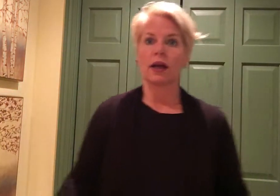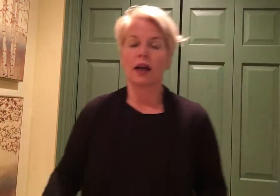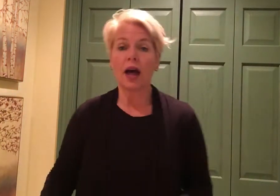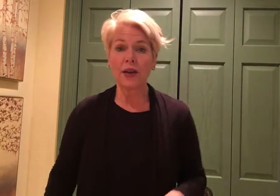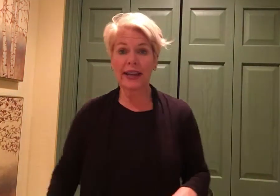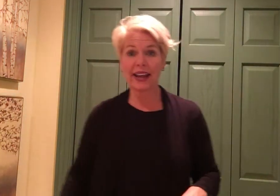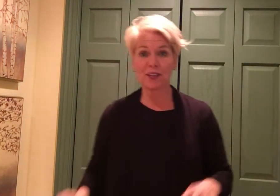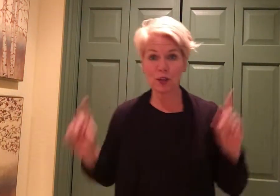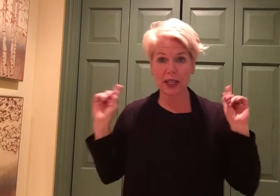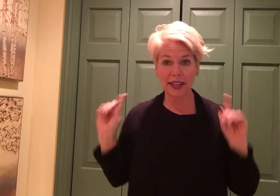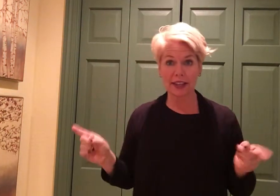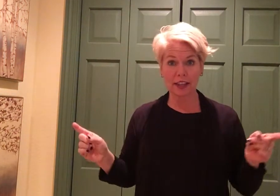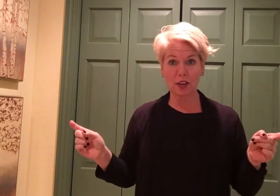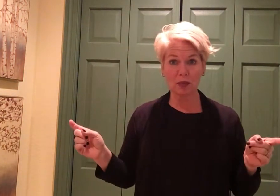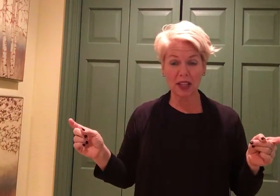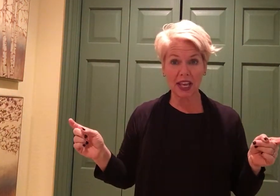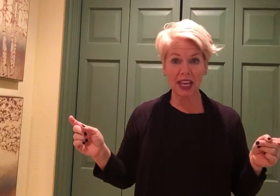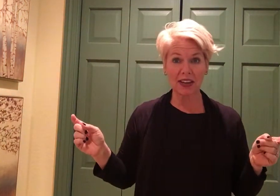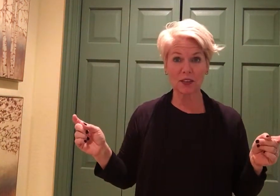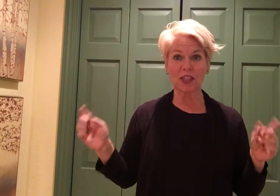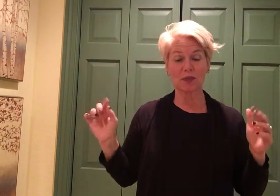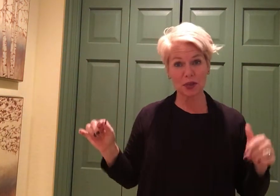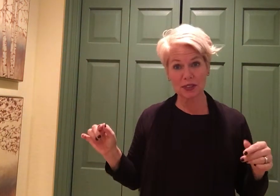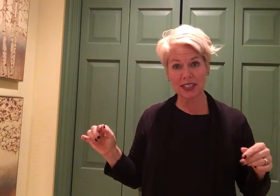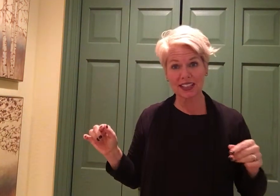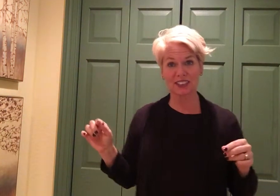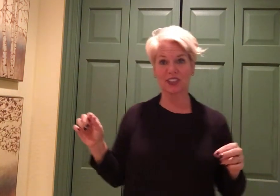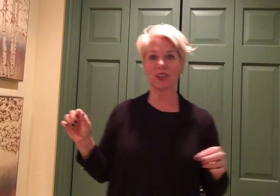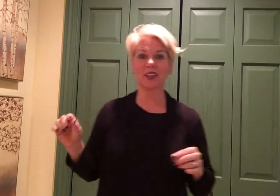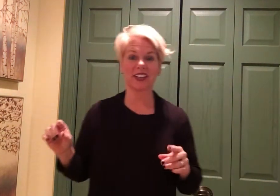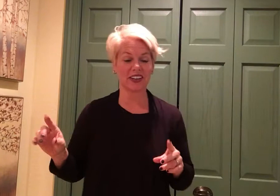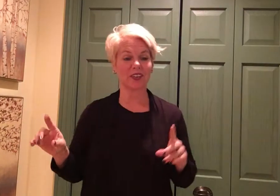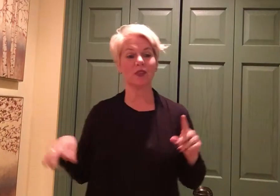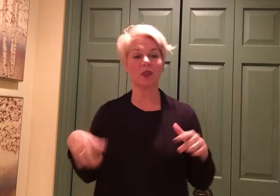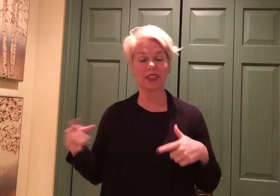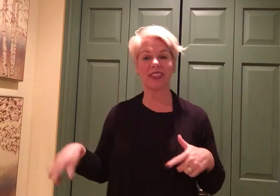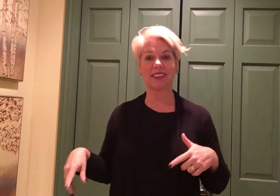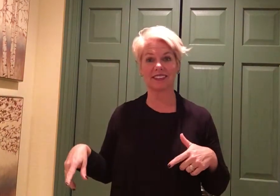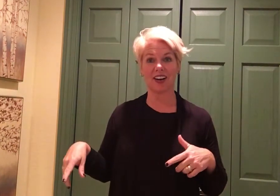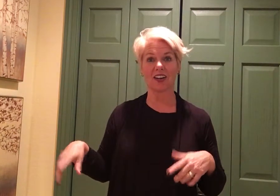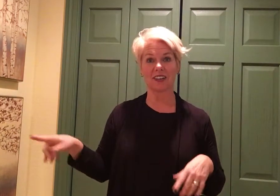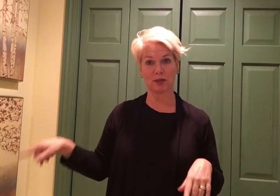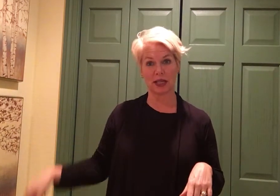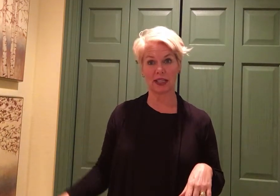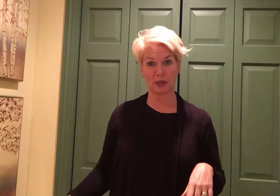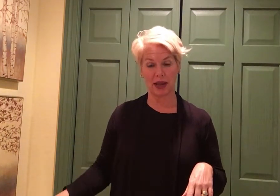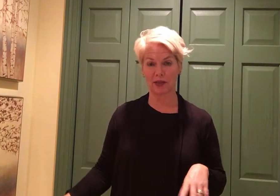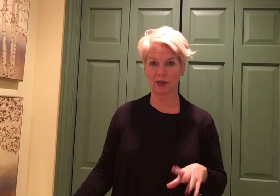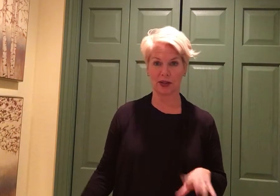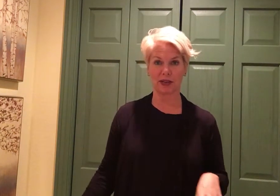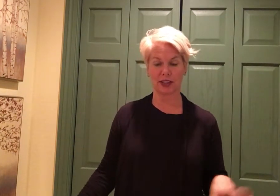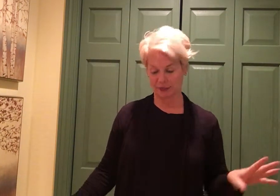Alright, I'm going to hit the play with the music so you will hear it with the song playing in the background down here.